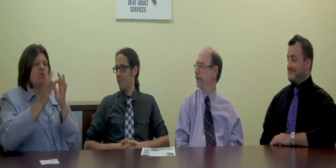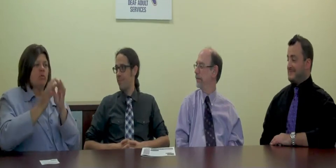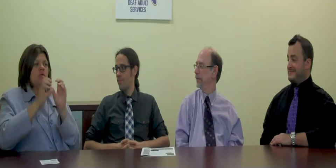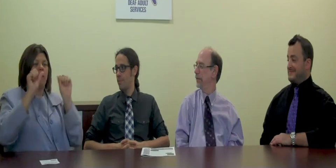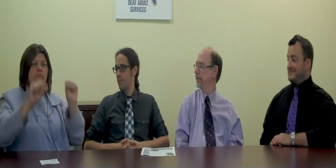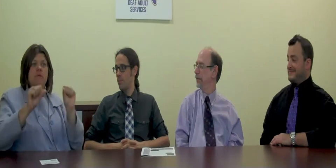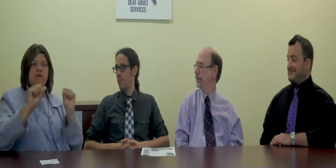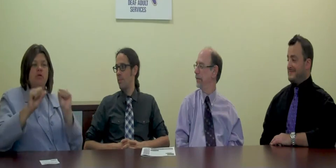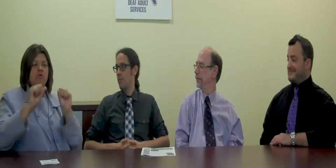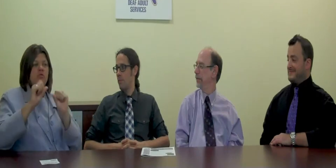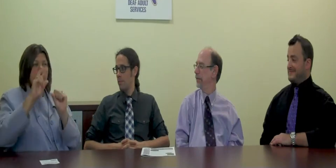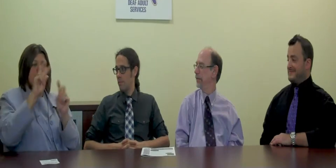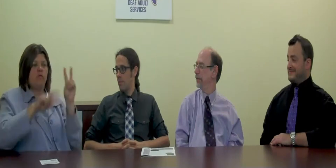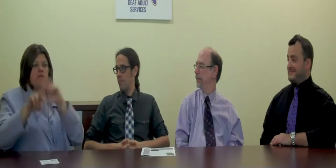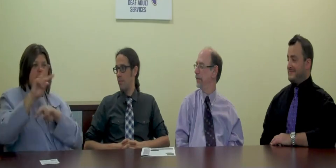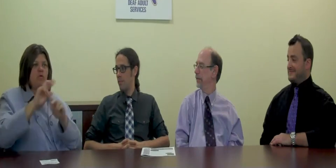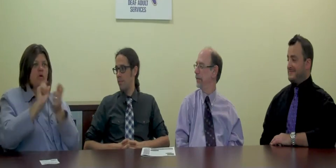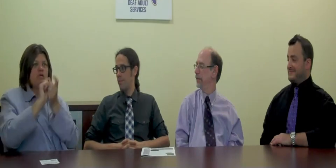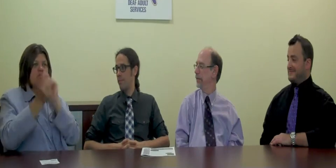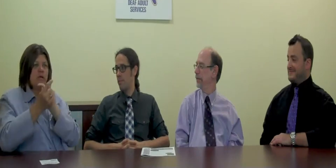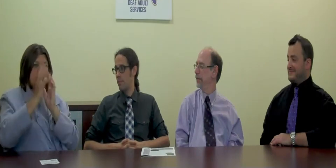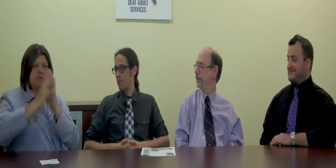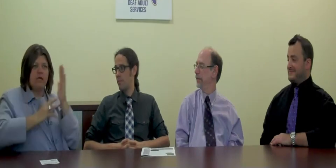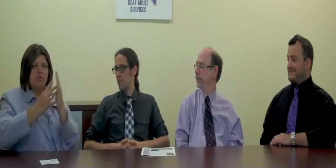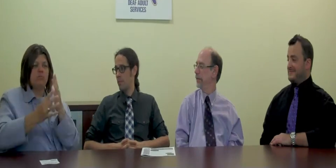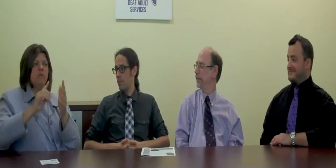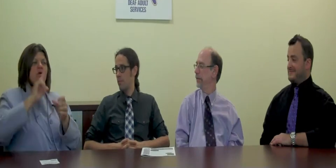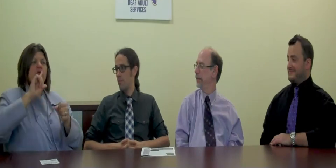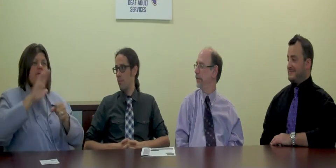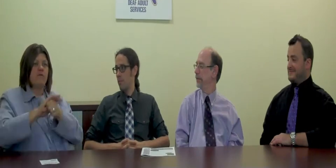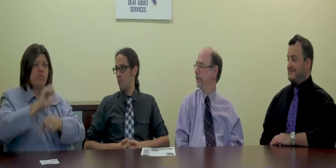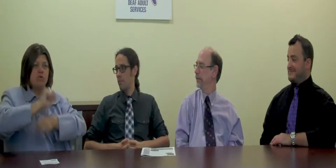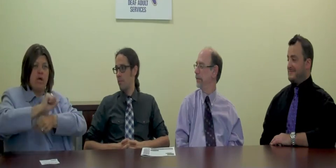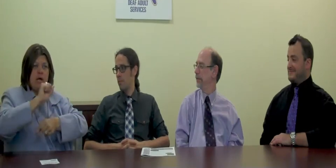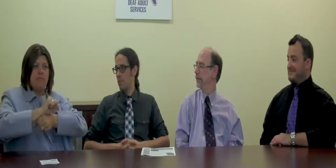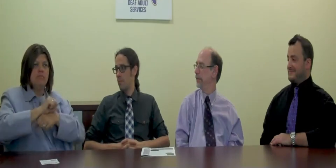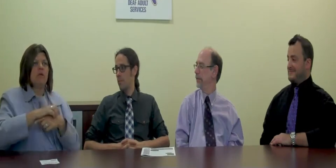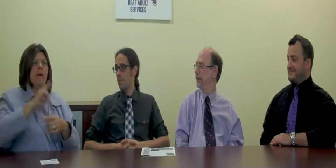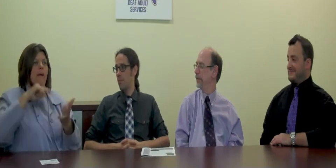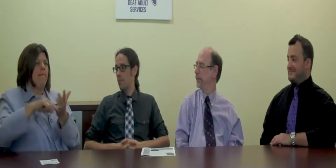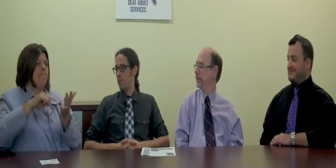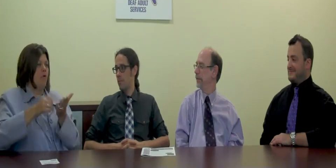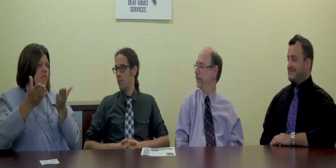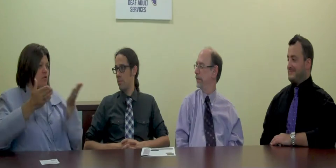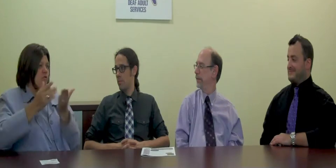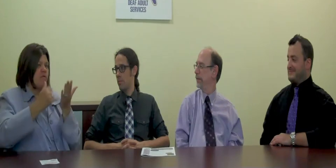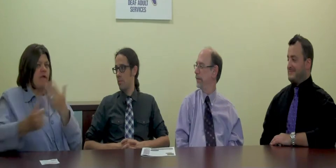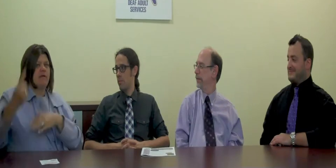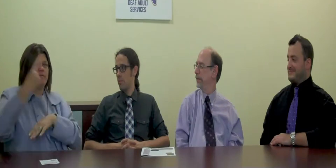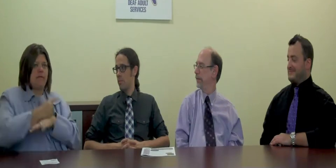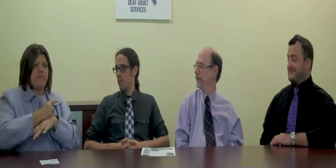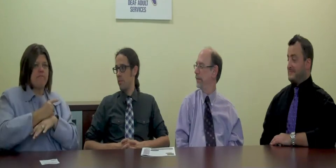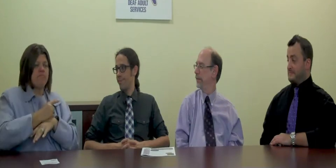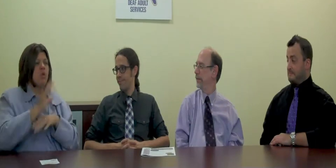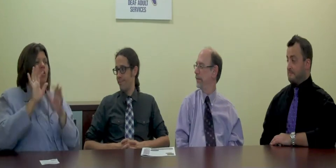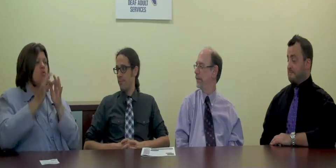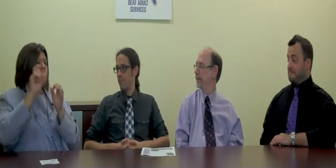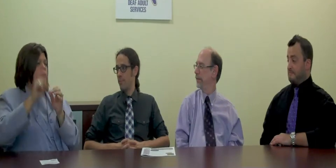interpreters the ability to view and adjust their work calendars, confirm assignments, and build for services all in one